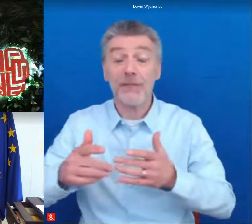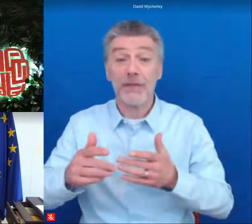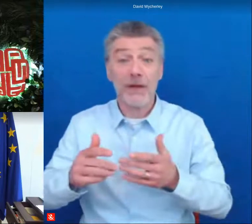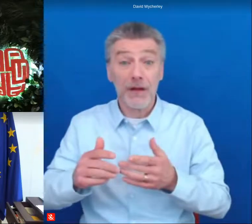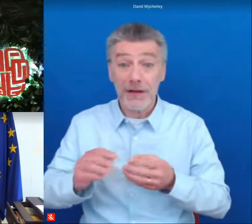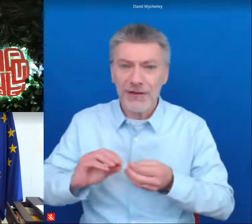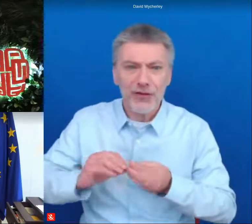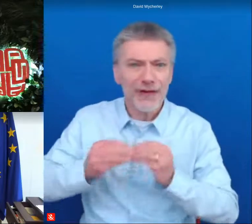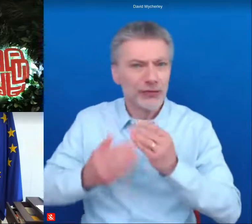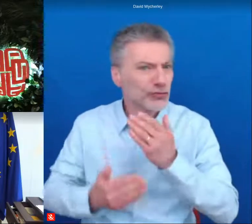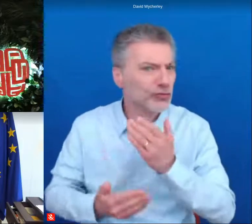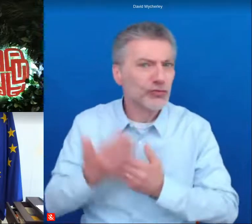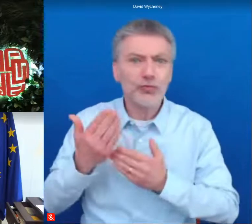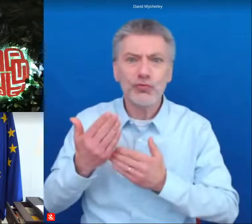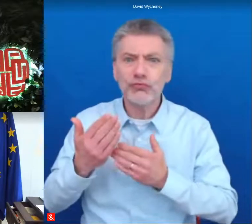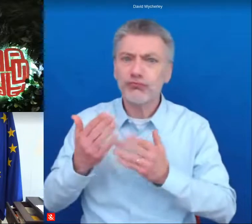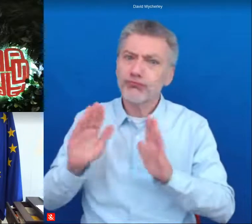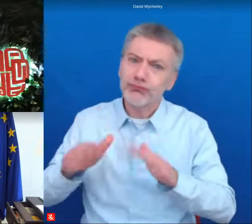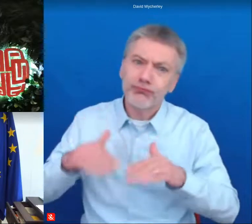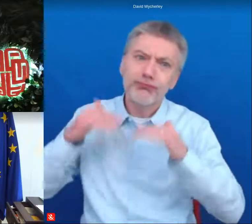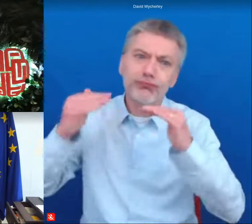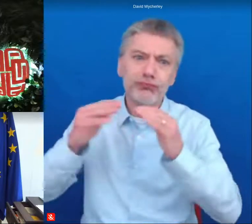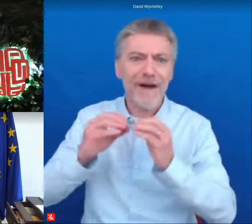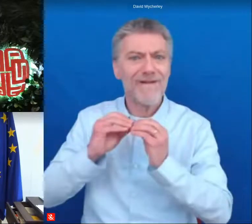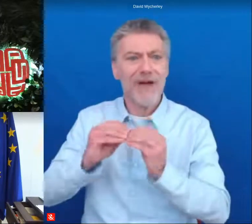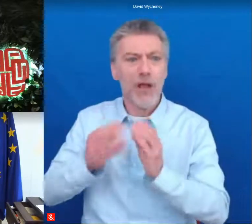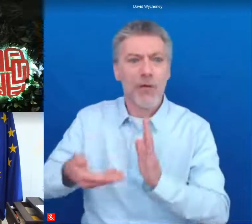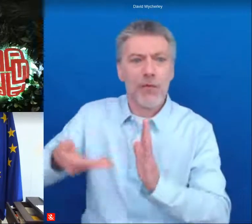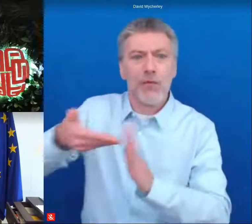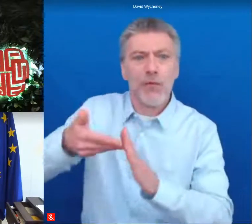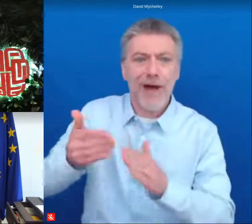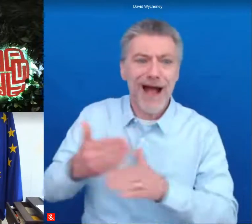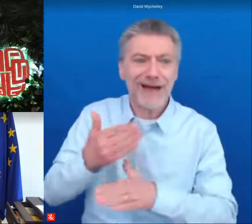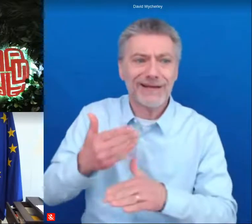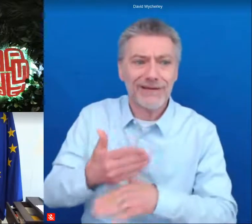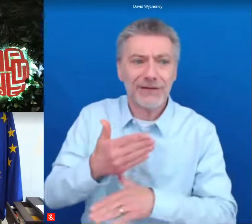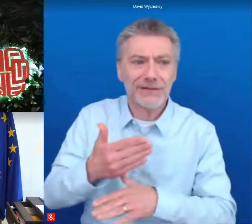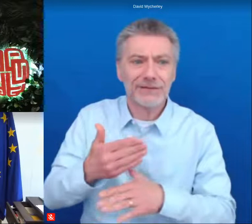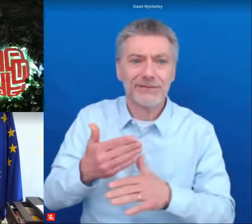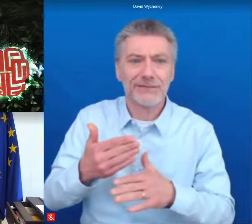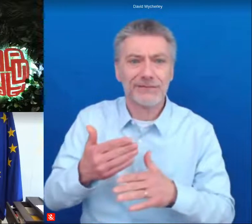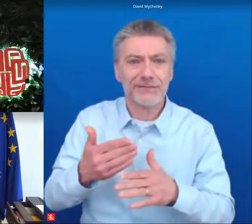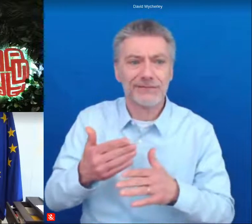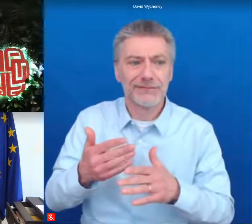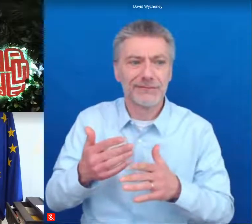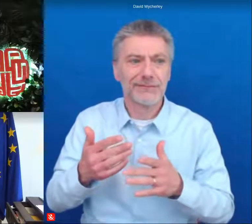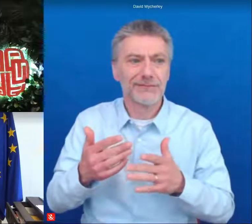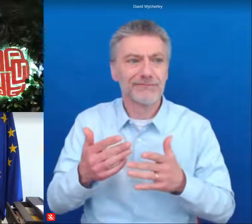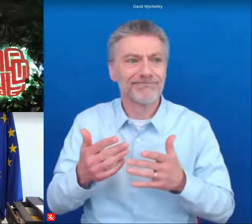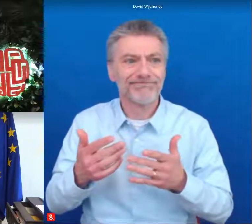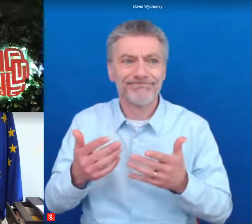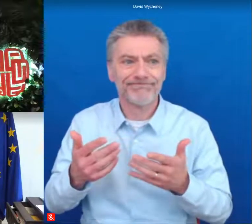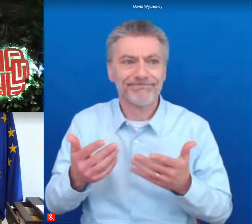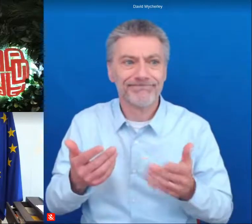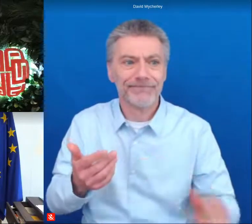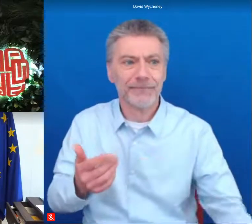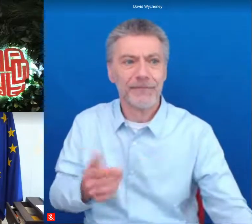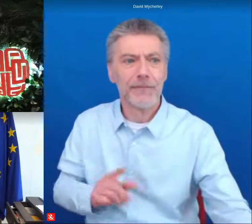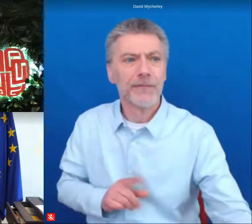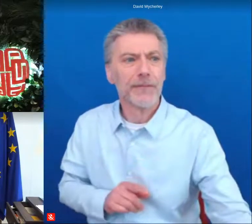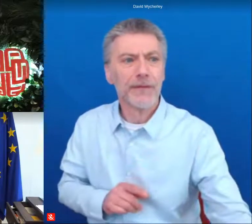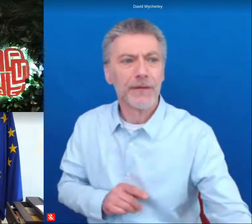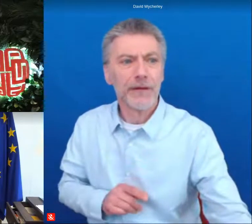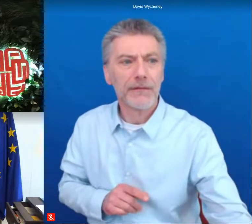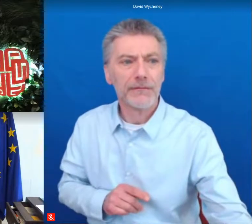and even more high value added activities because companies will fear not finding the workforce and the